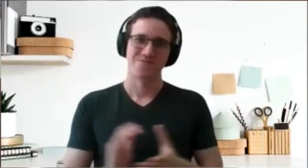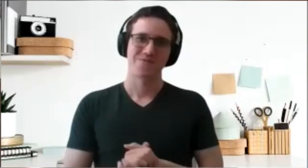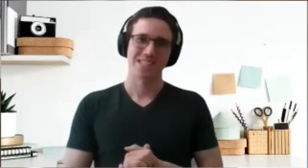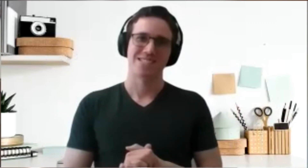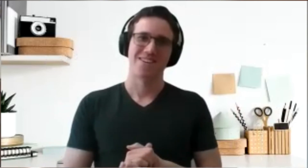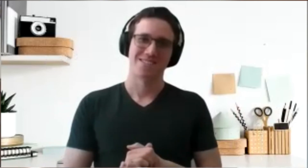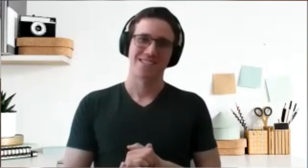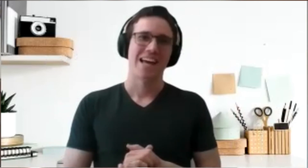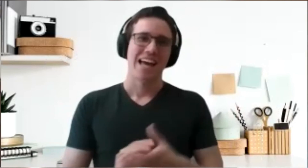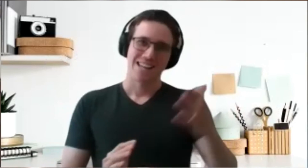please go out.